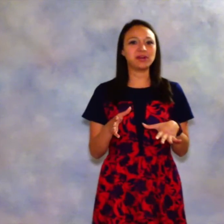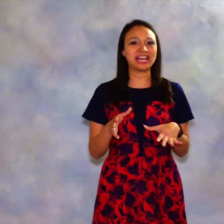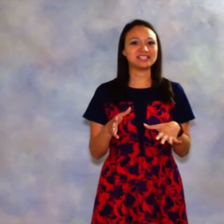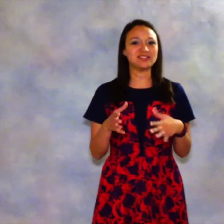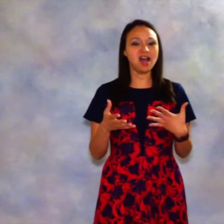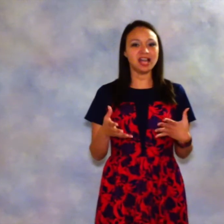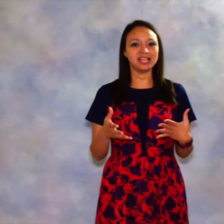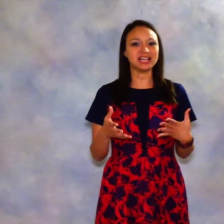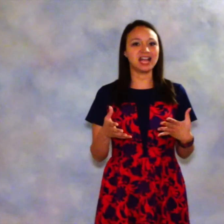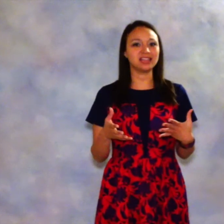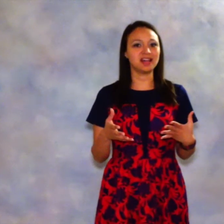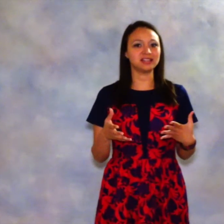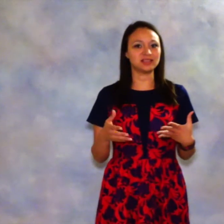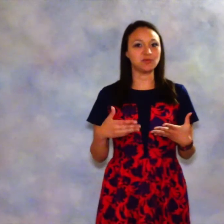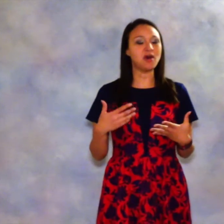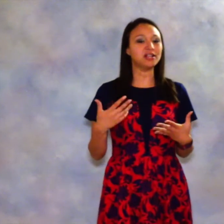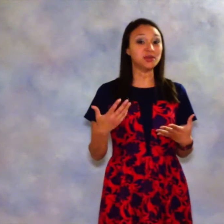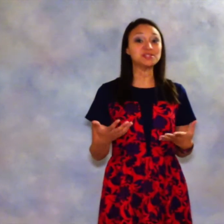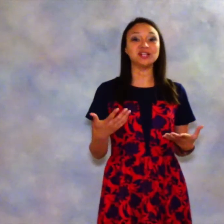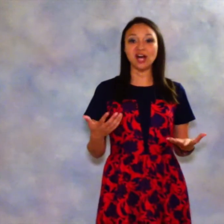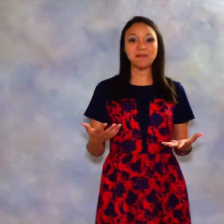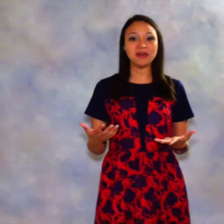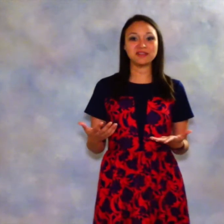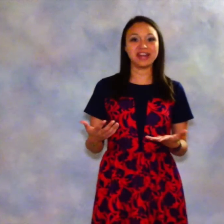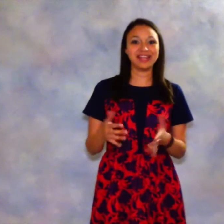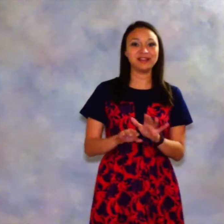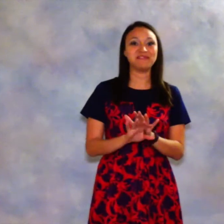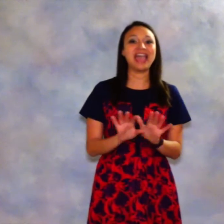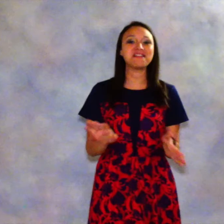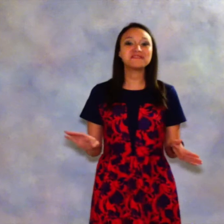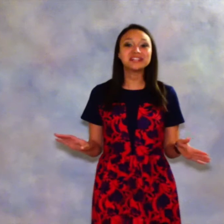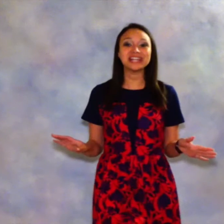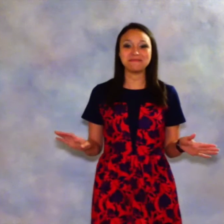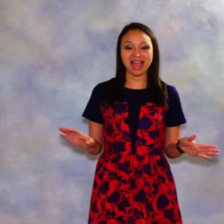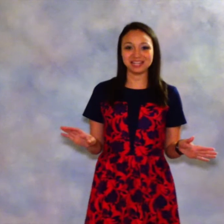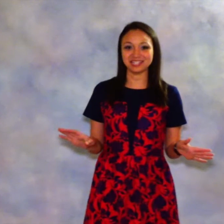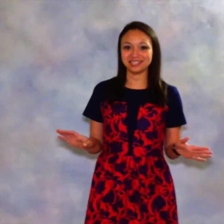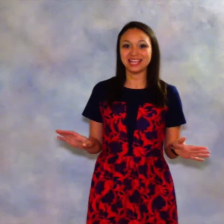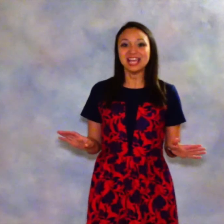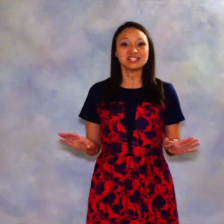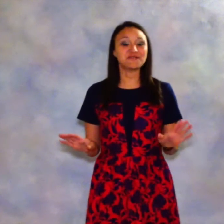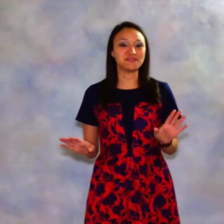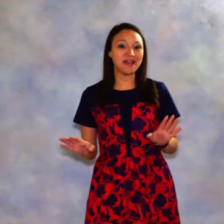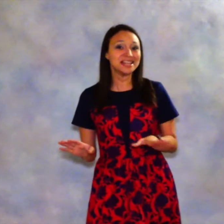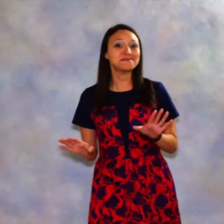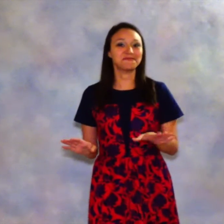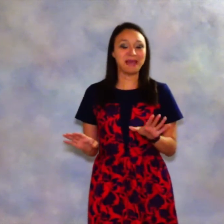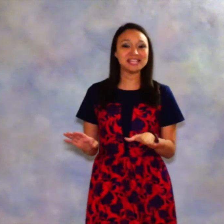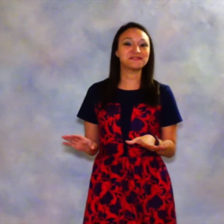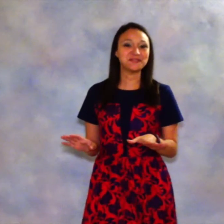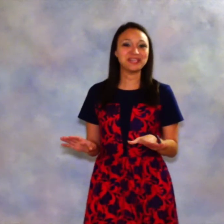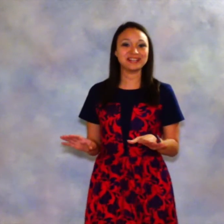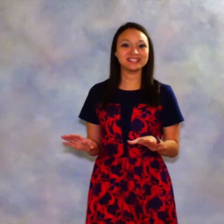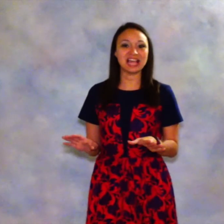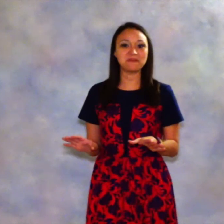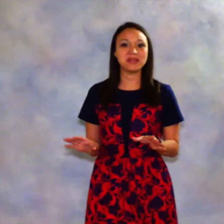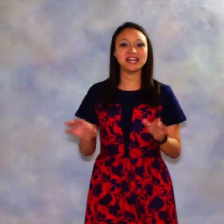when I saw it I thought that the quality was a lot better than I could have ever imagined. So for the past past few years I've been